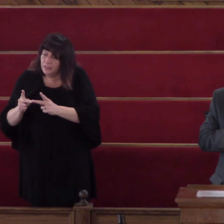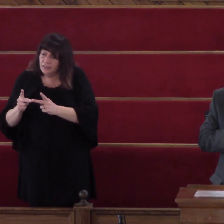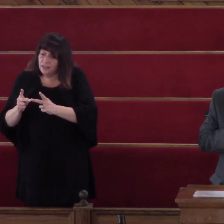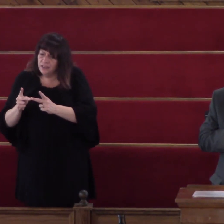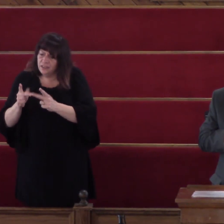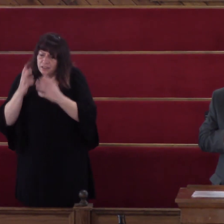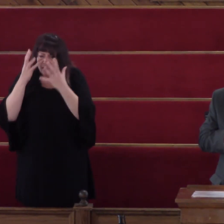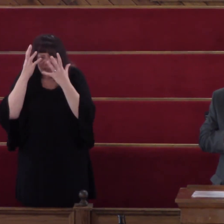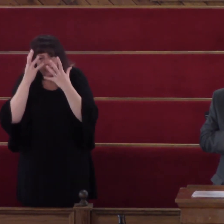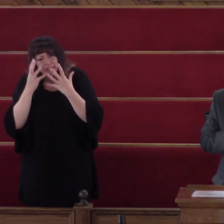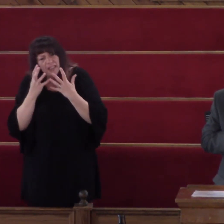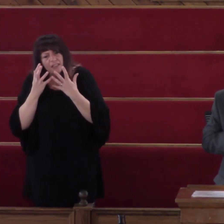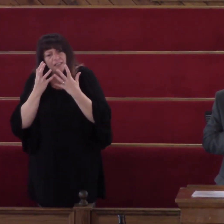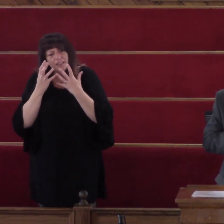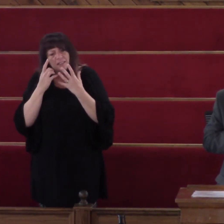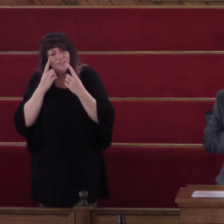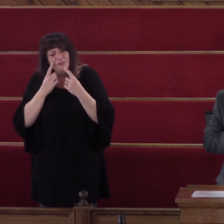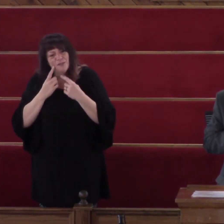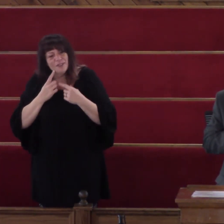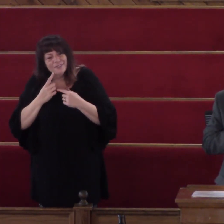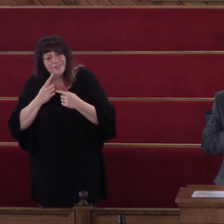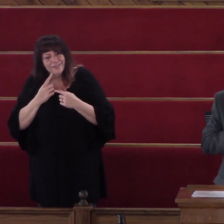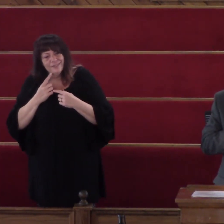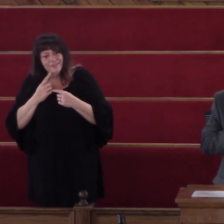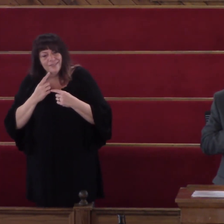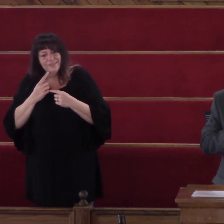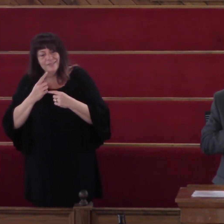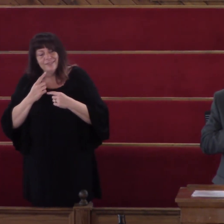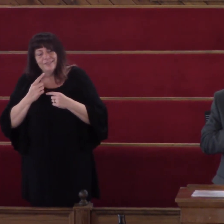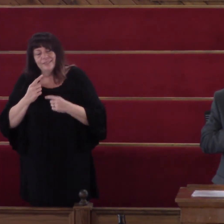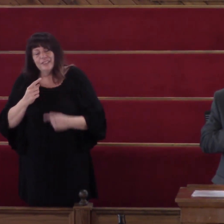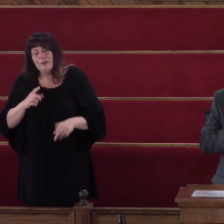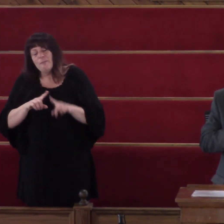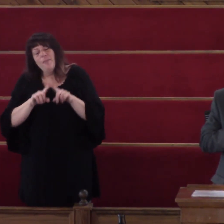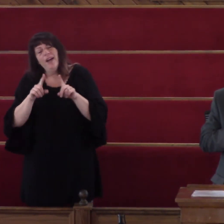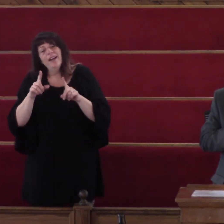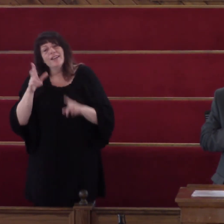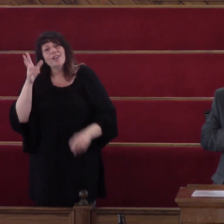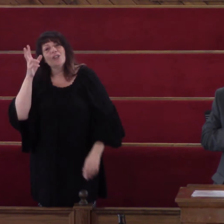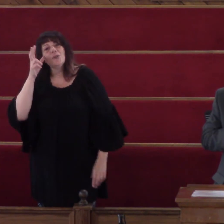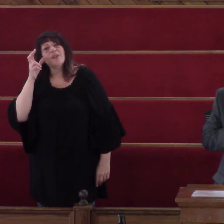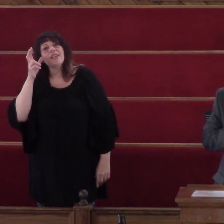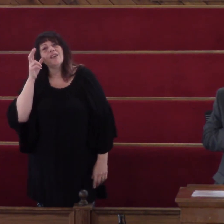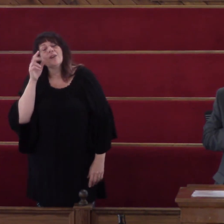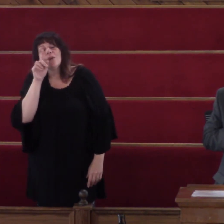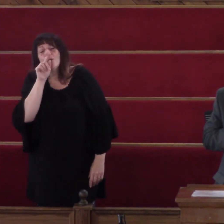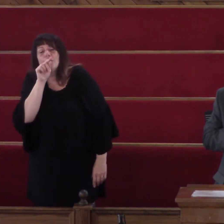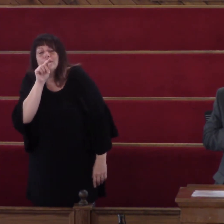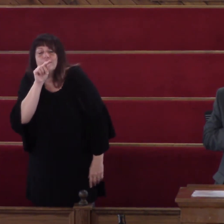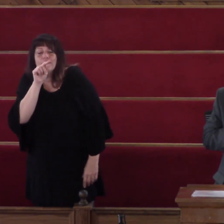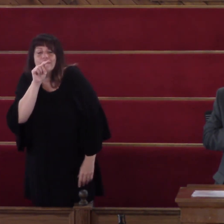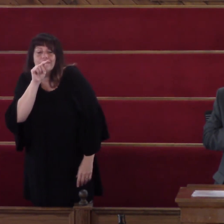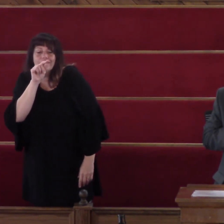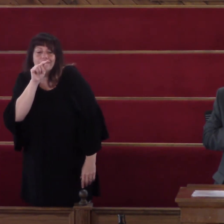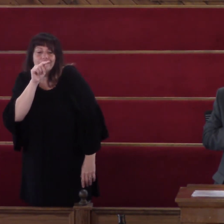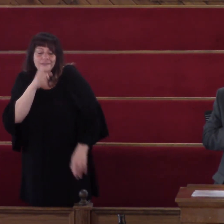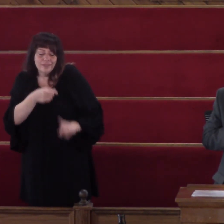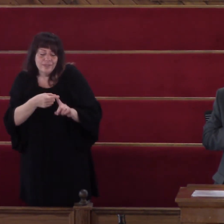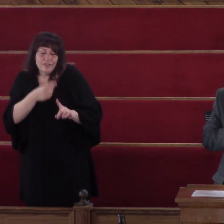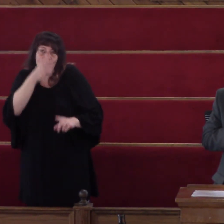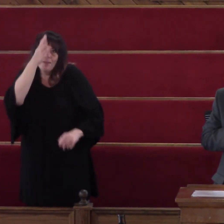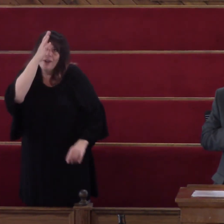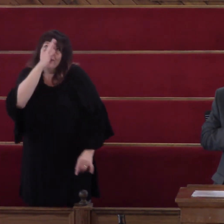sorrow dwell Can't you hear him Gently whispering I'm